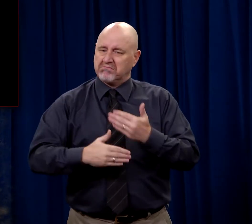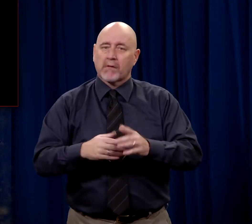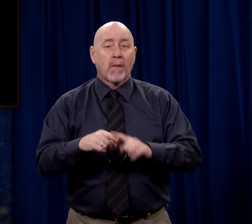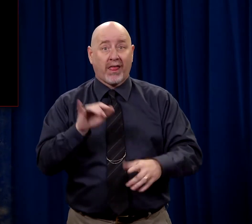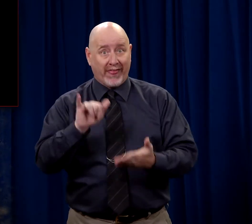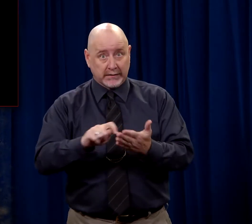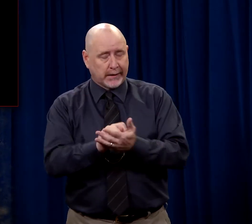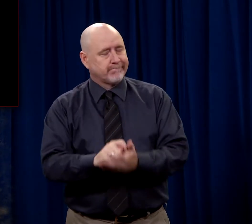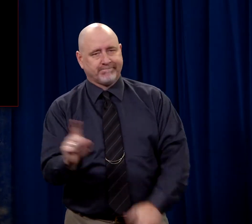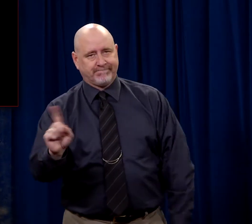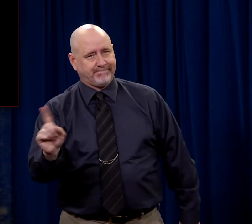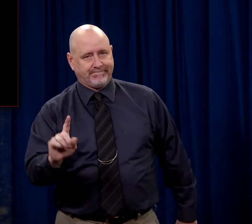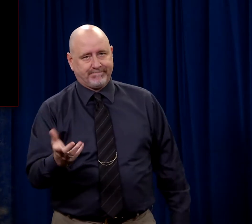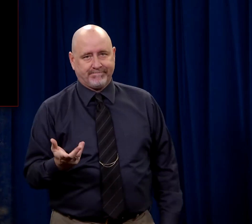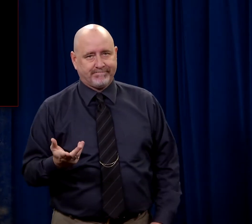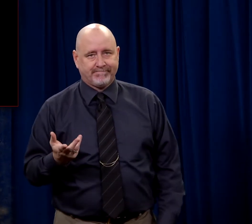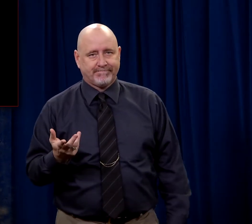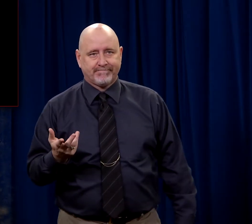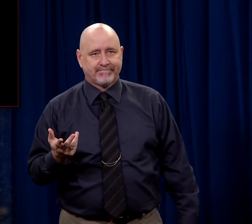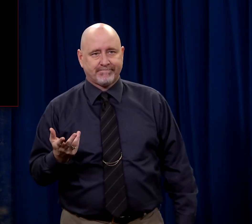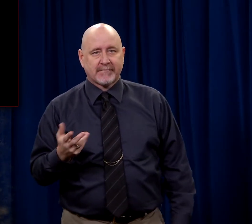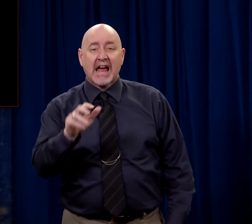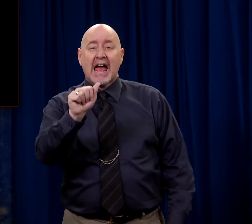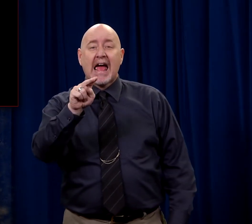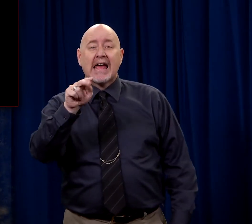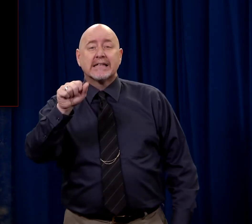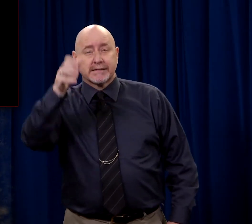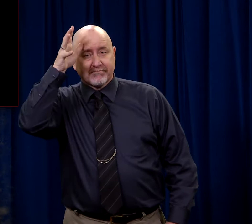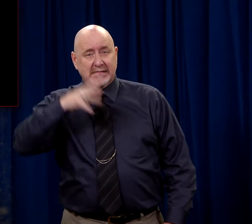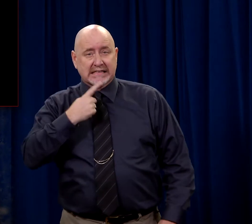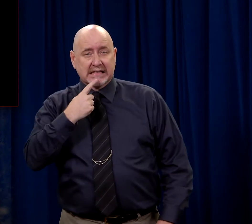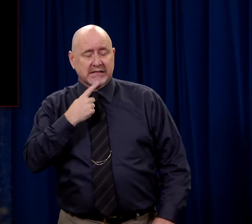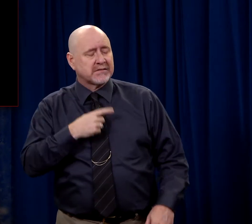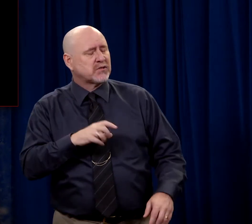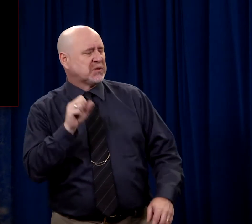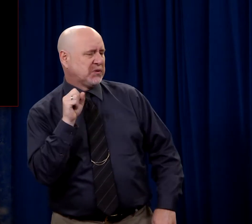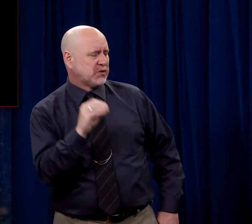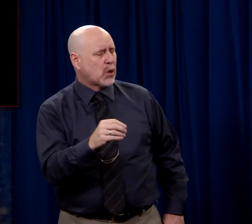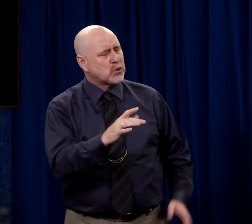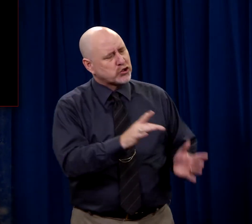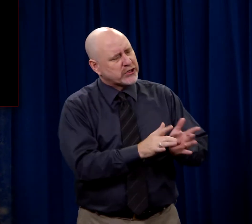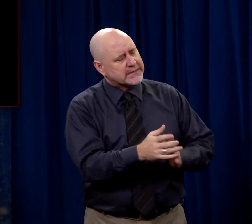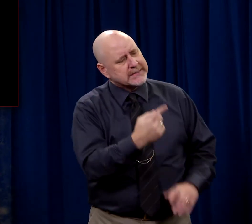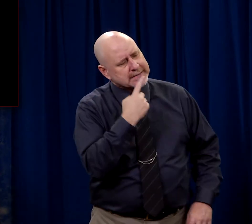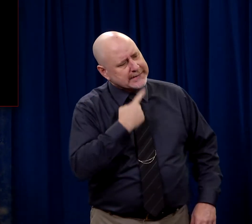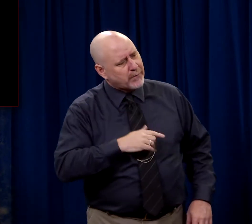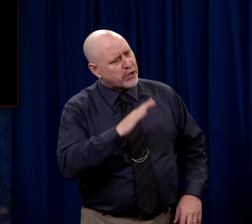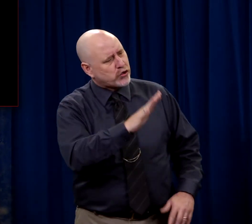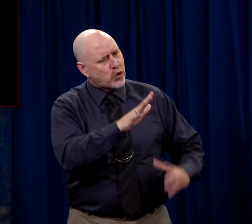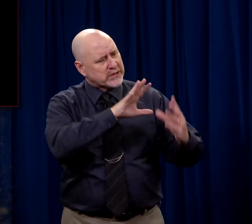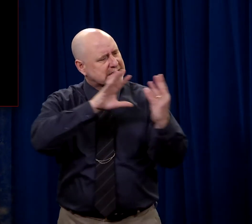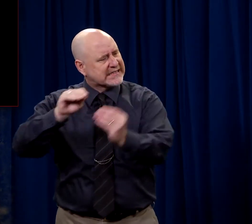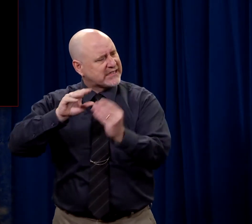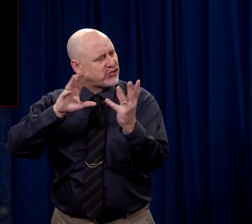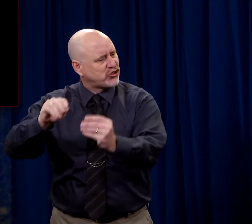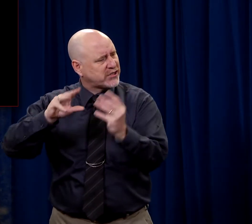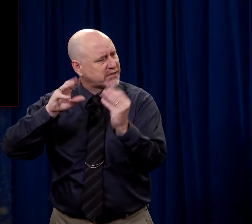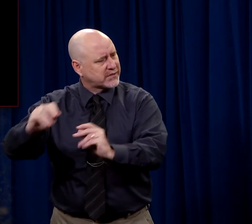wasn't true this time. Annas says, so tell us of your teachings.